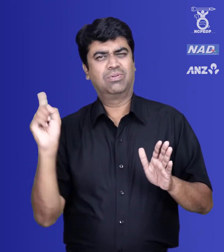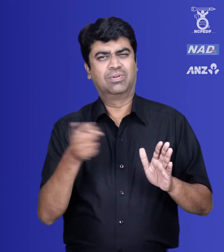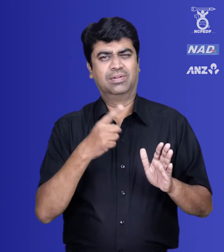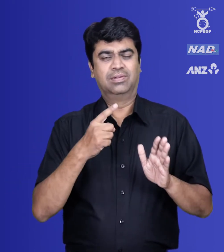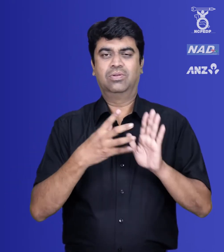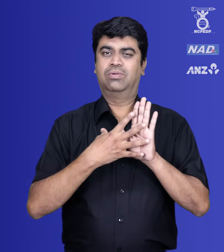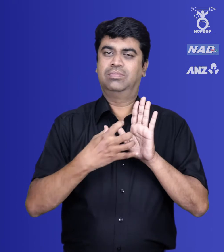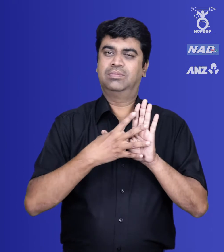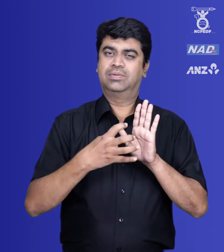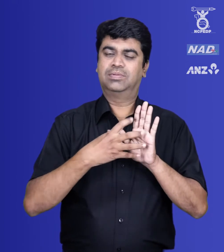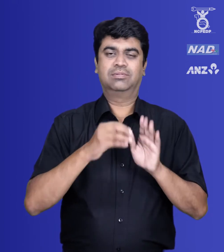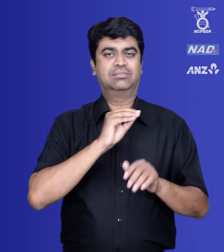the case may be.